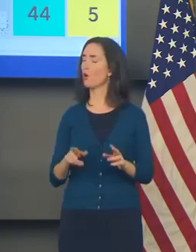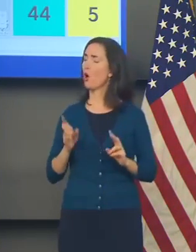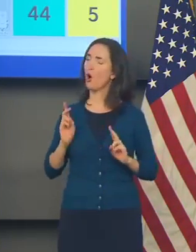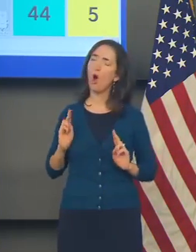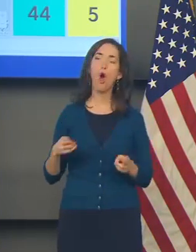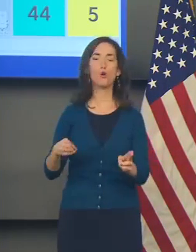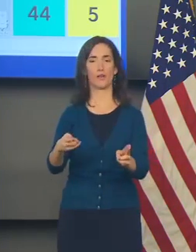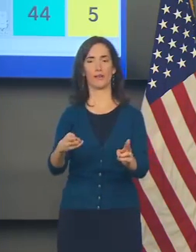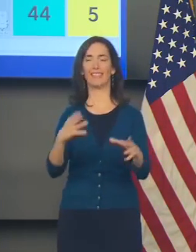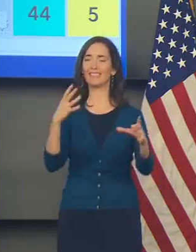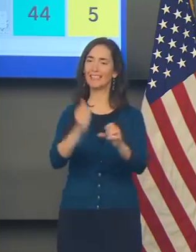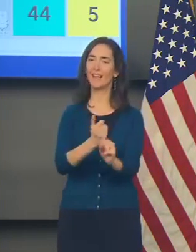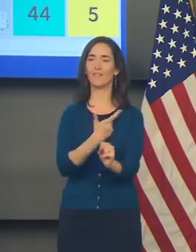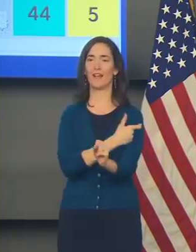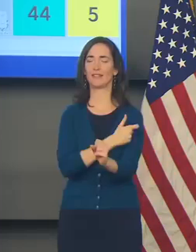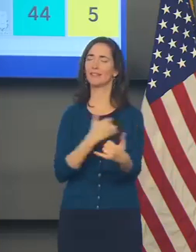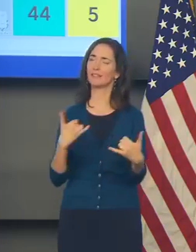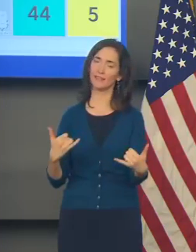To get your vaccine.